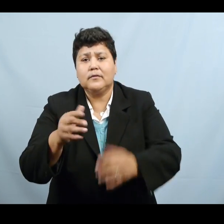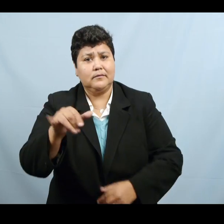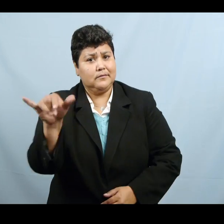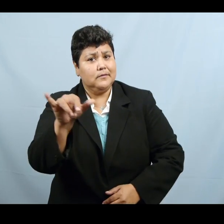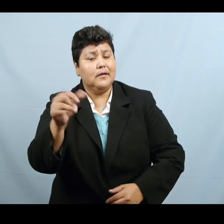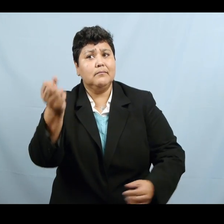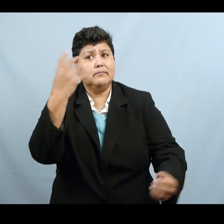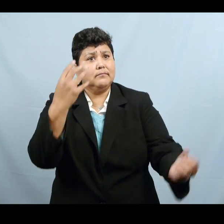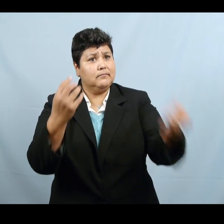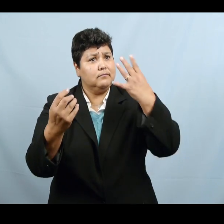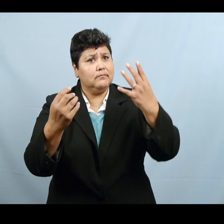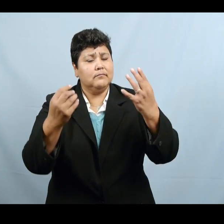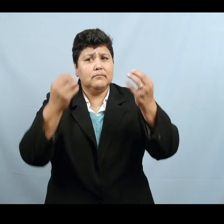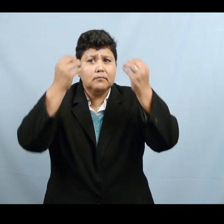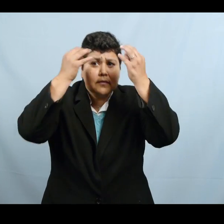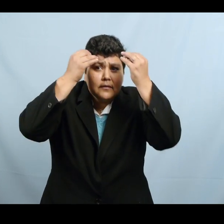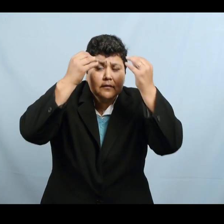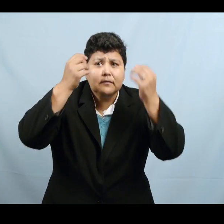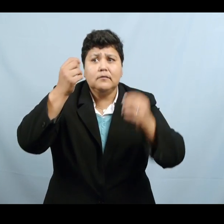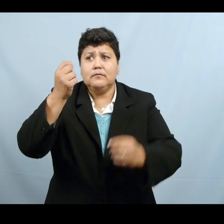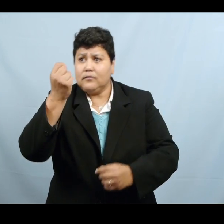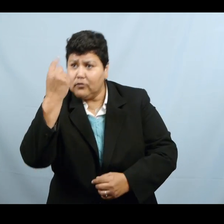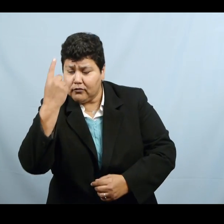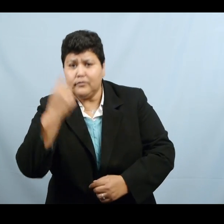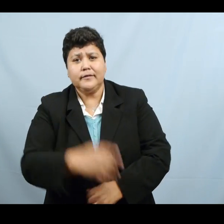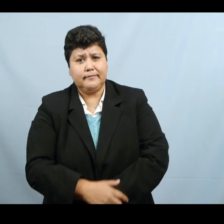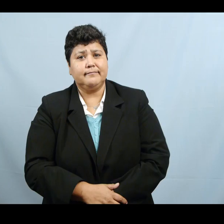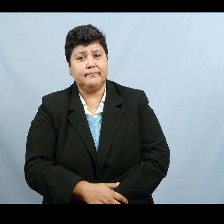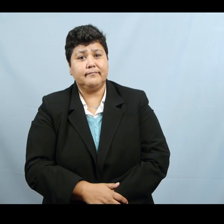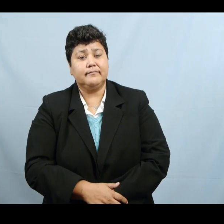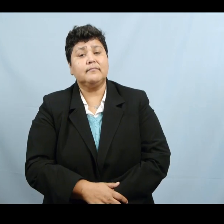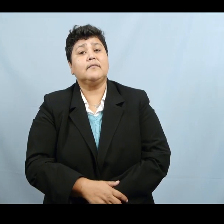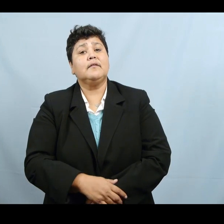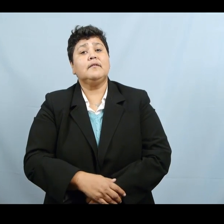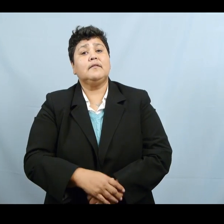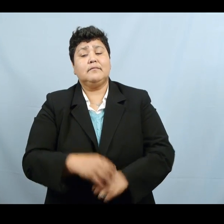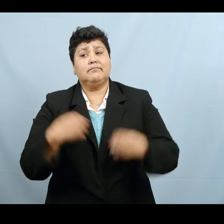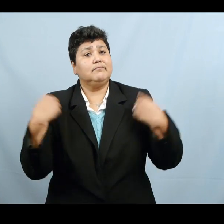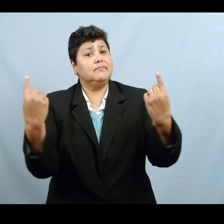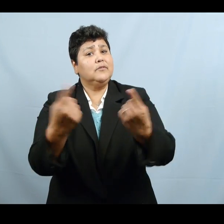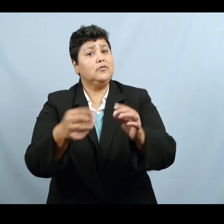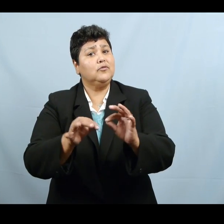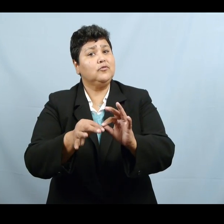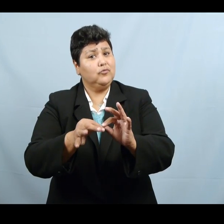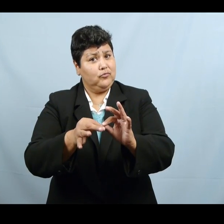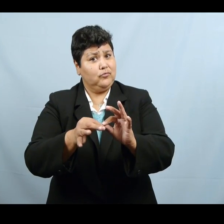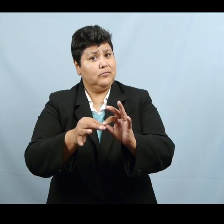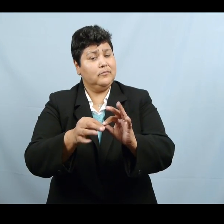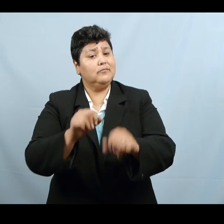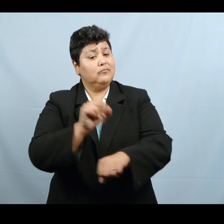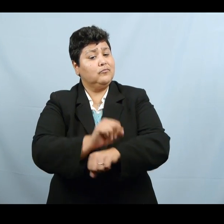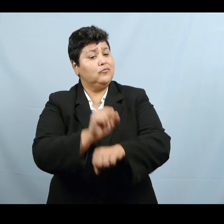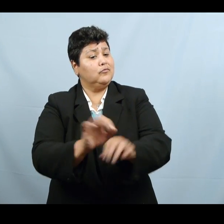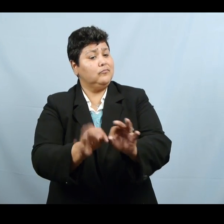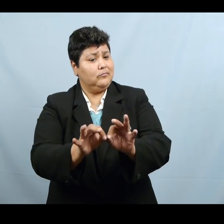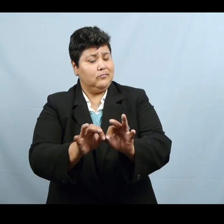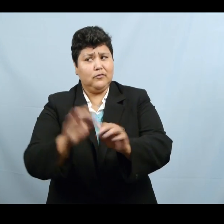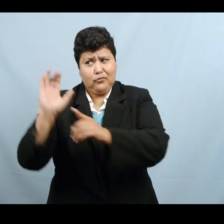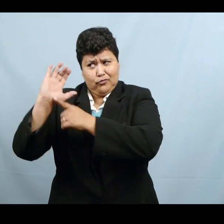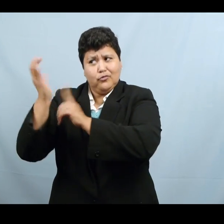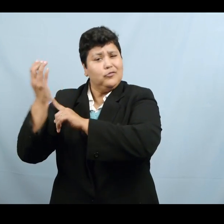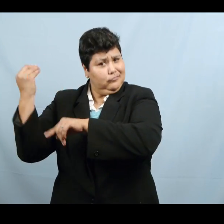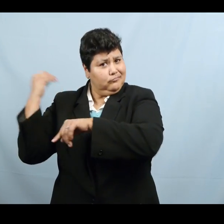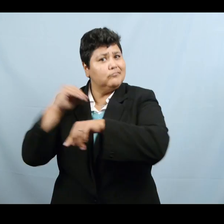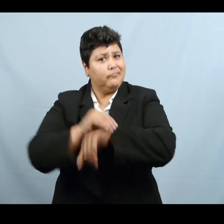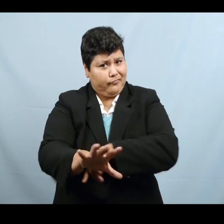communication. As interpreters, culture shapes how we render the message to our consumer. Most